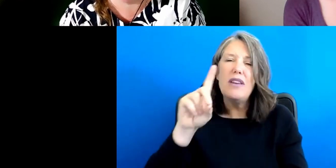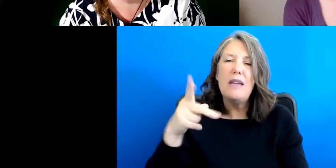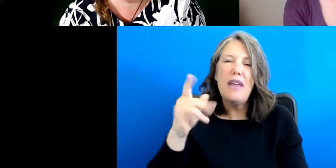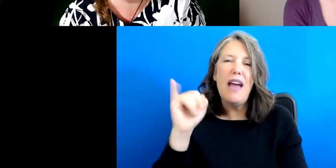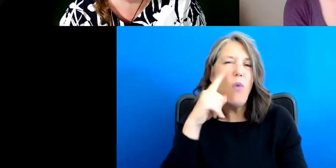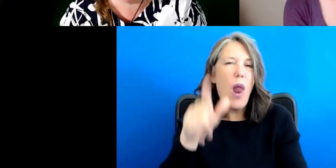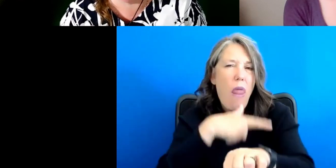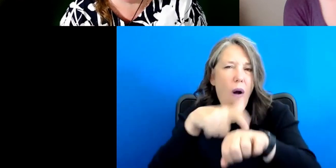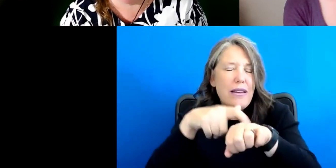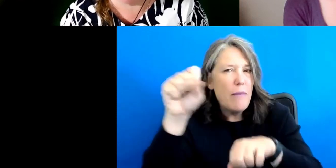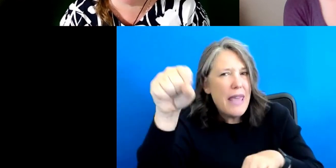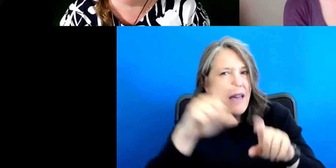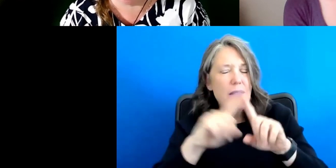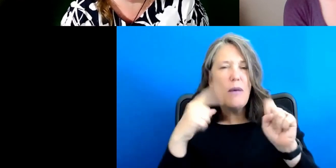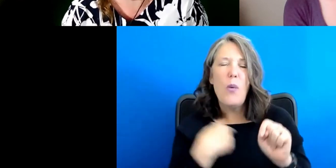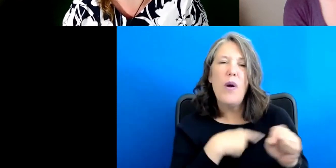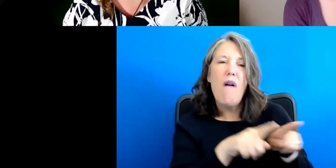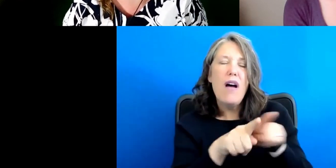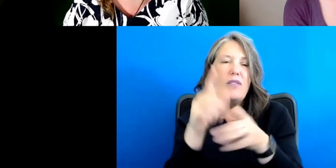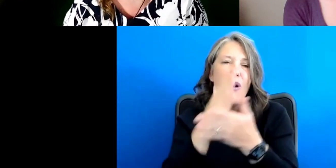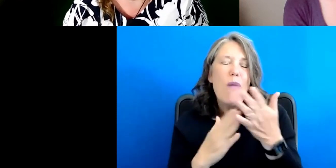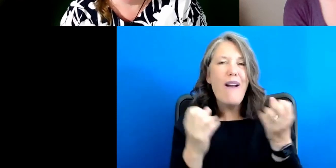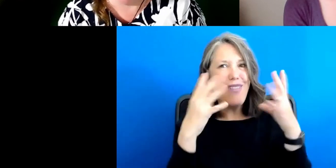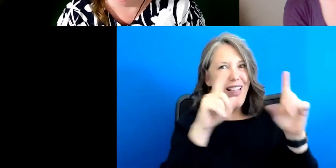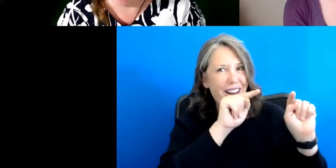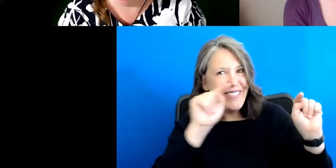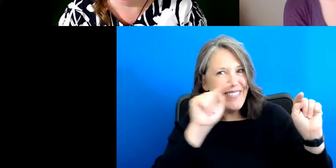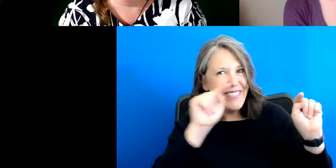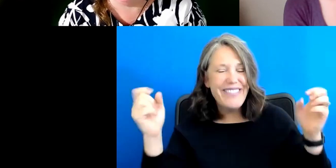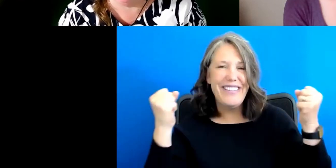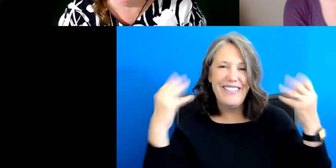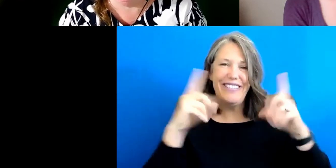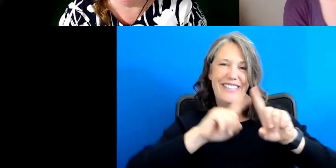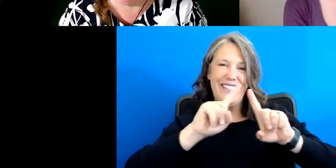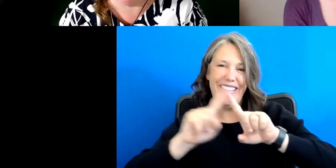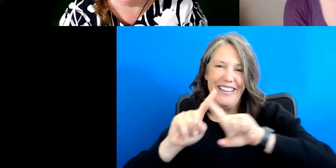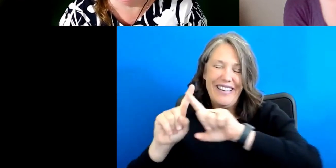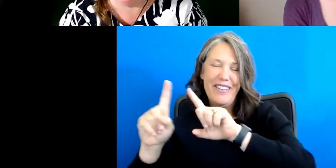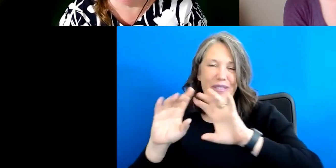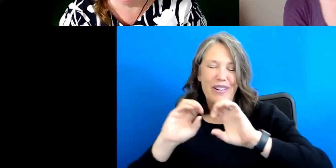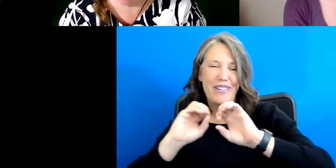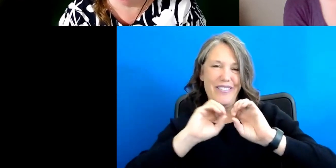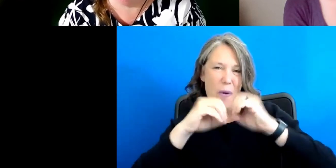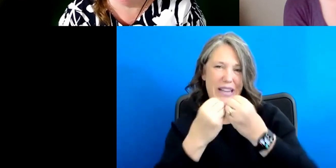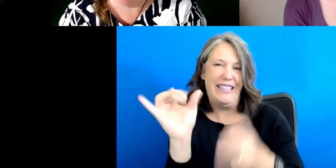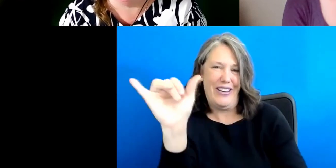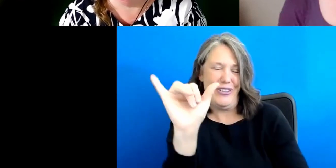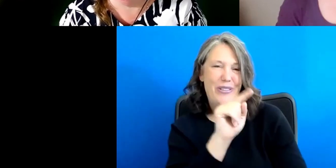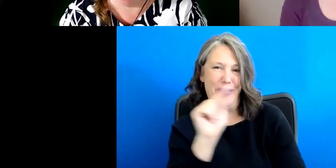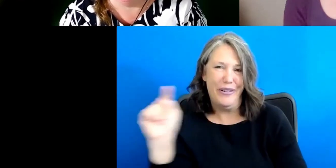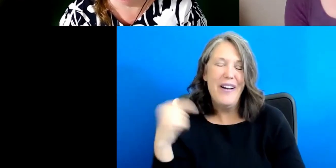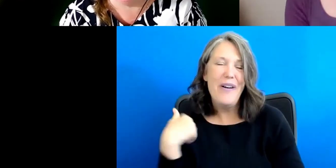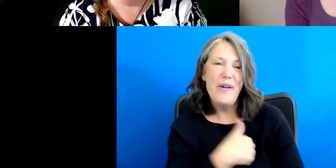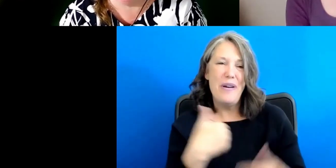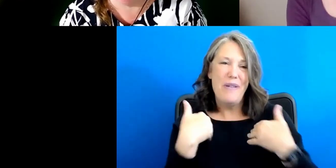time. Yes, but we're also a part of a lot of different, um, organizations to, you know,